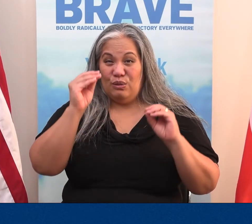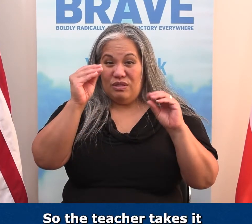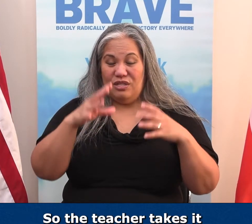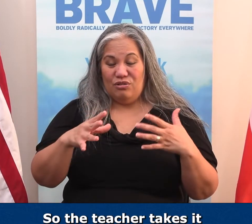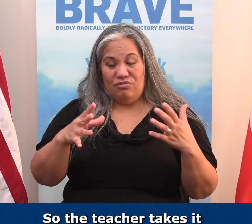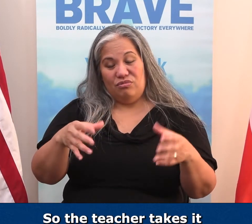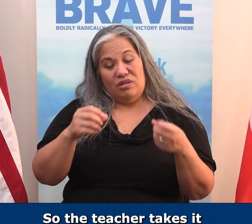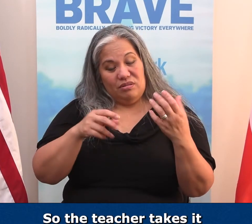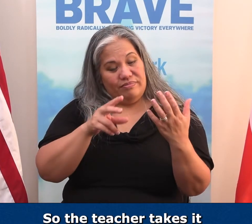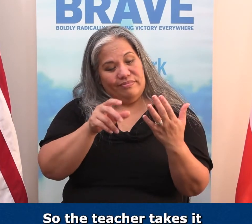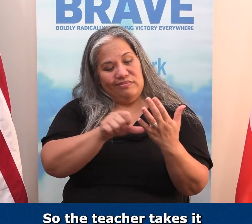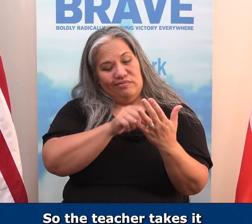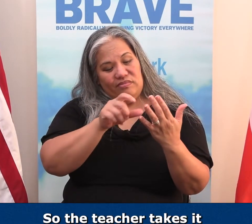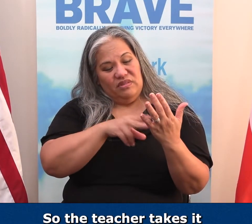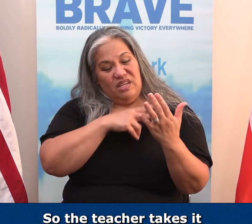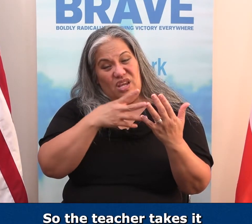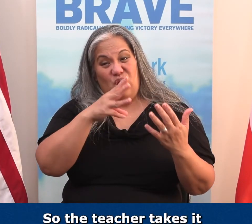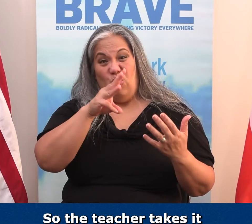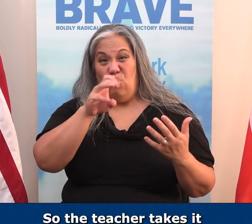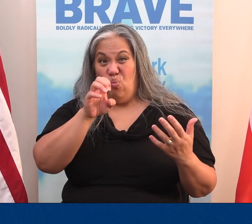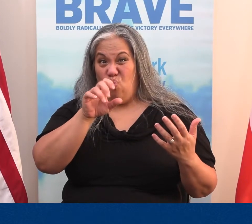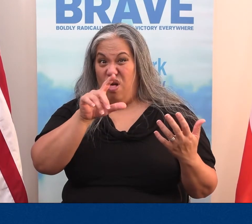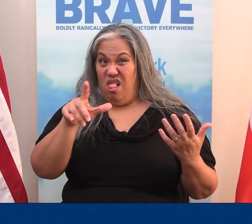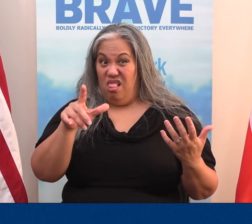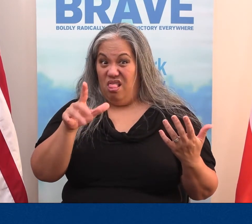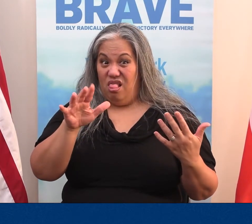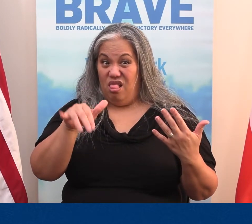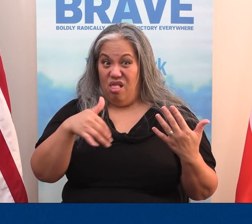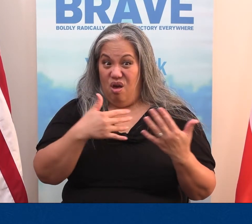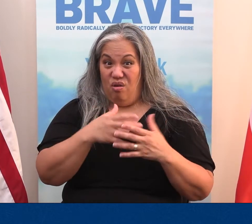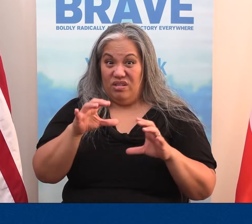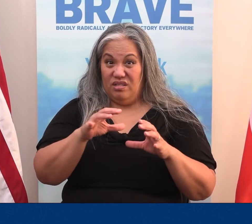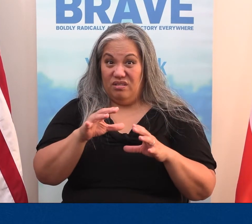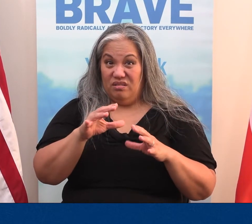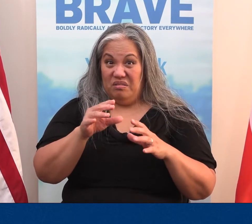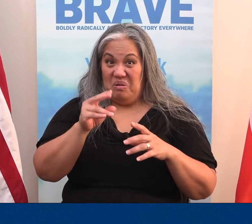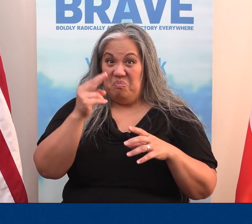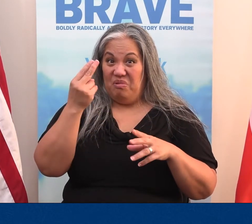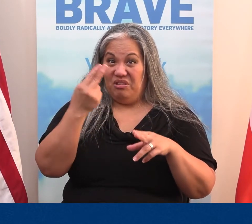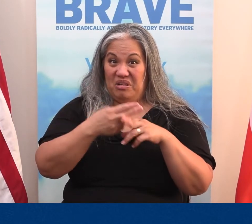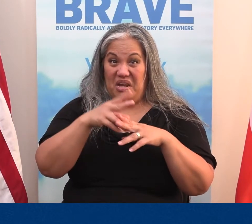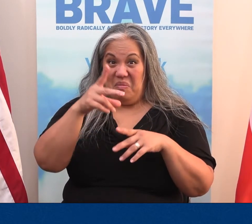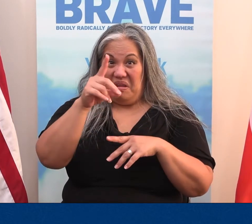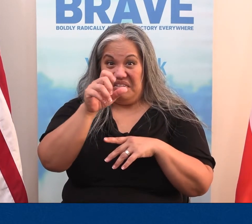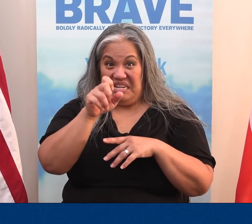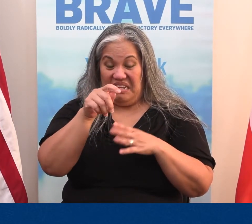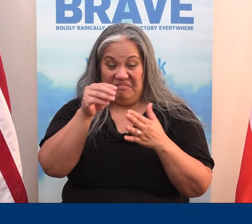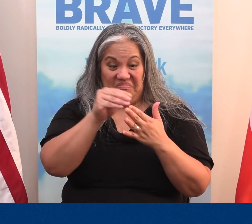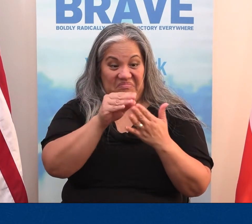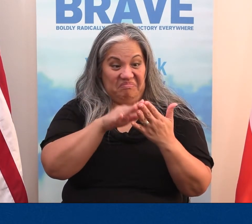So teacher takes it, and they look at you and say, well, all you did was just put your name and date on it.